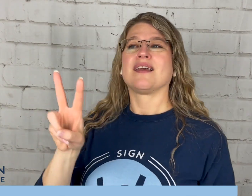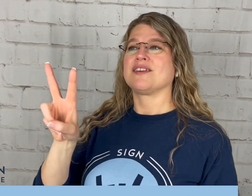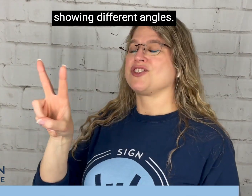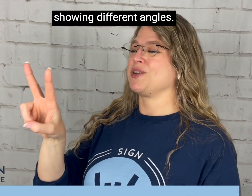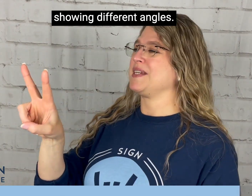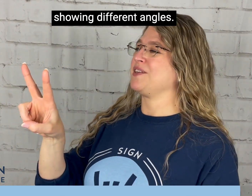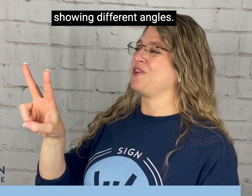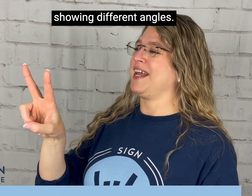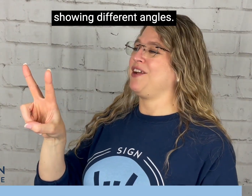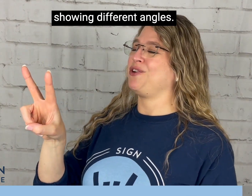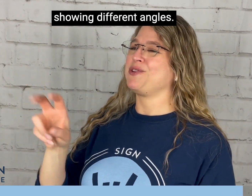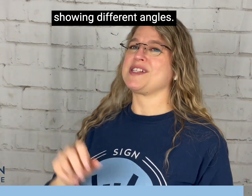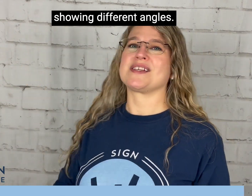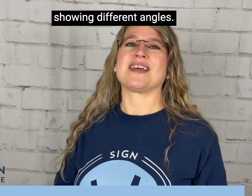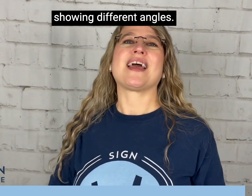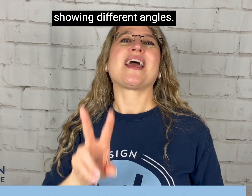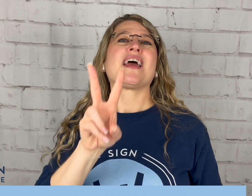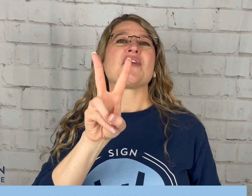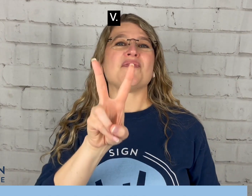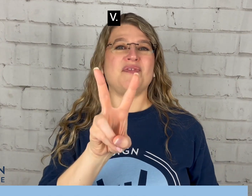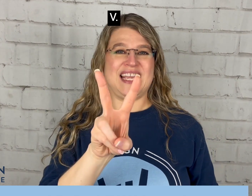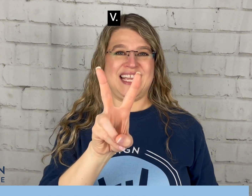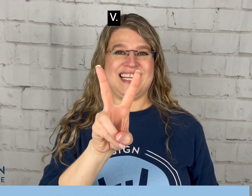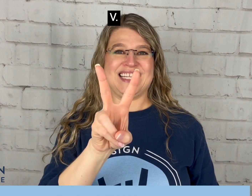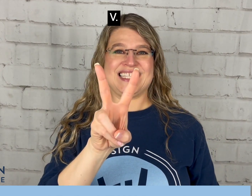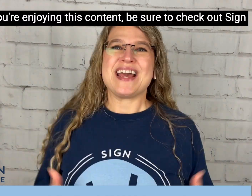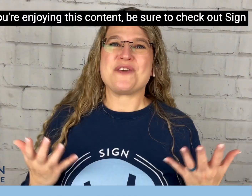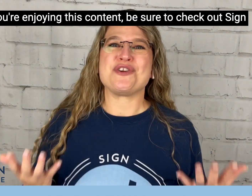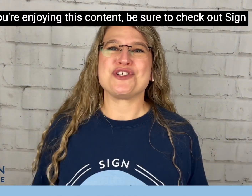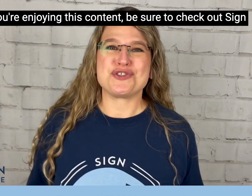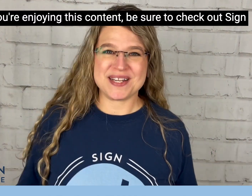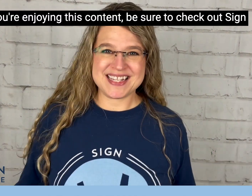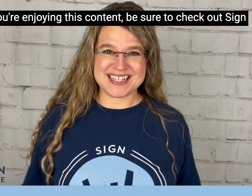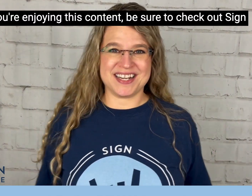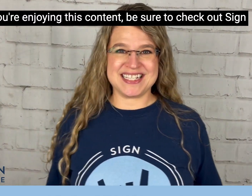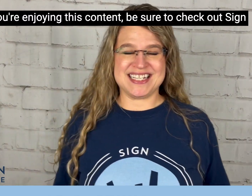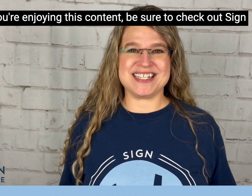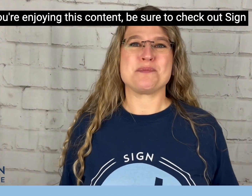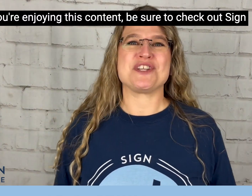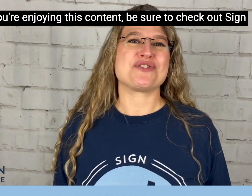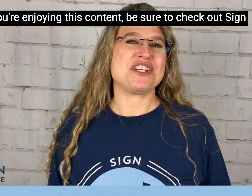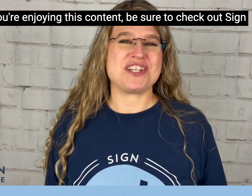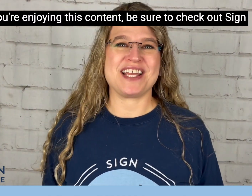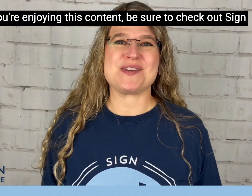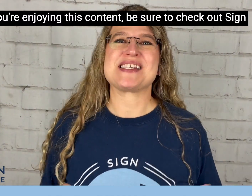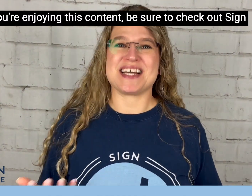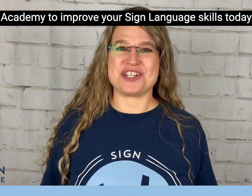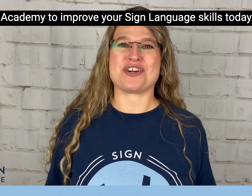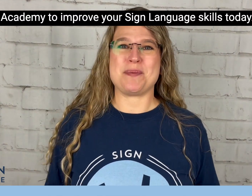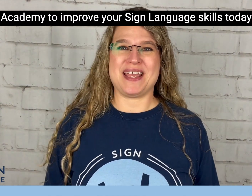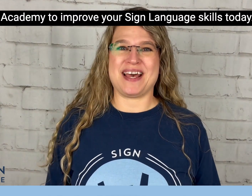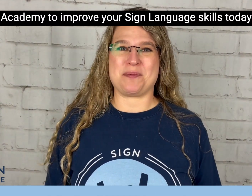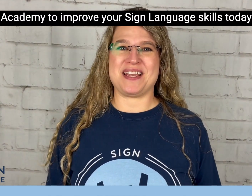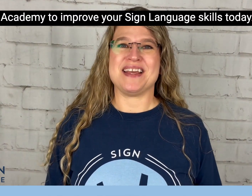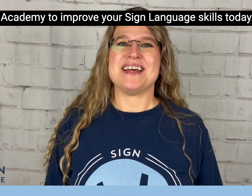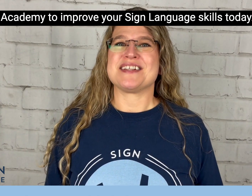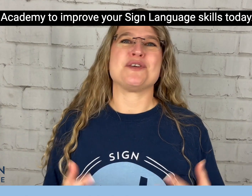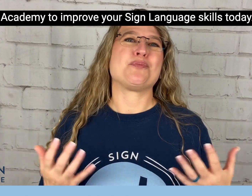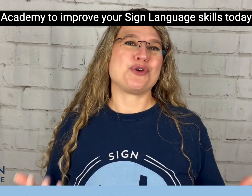Showing different angles. V. If you're enjoying this content be sure to check out Sign Tribe Academy to improve